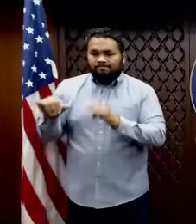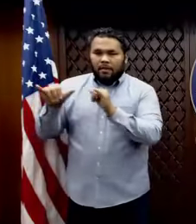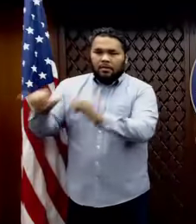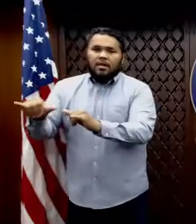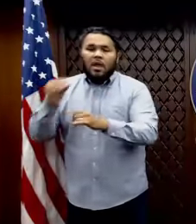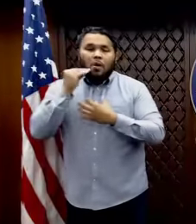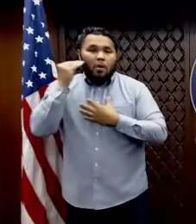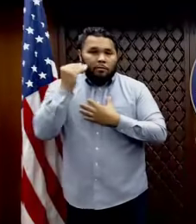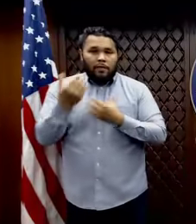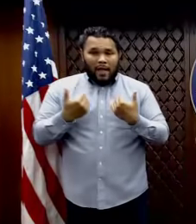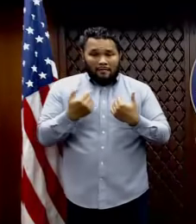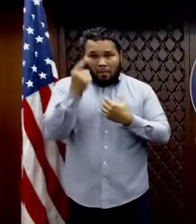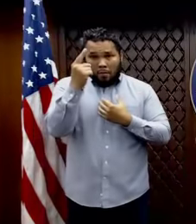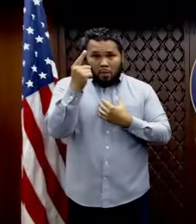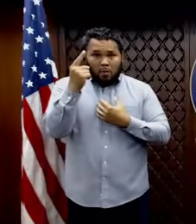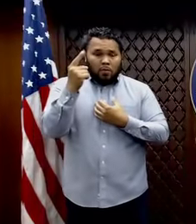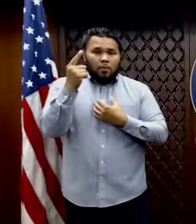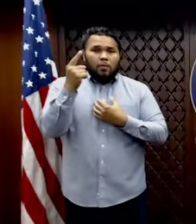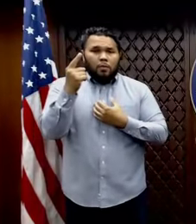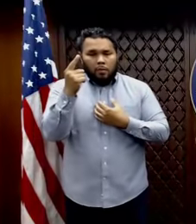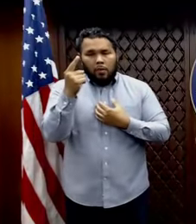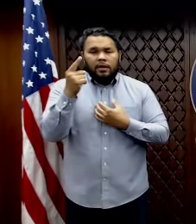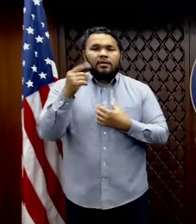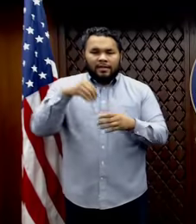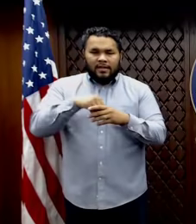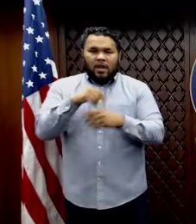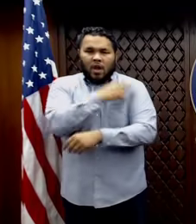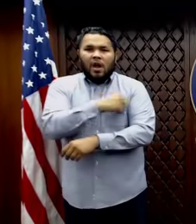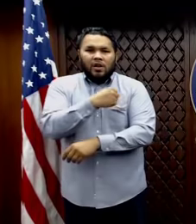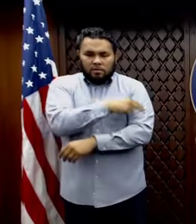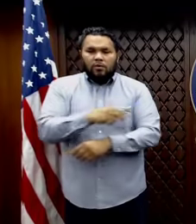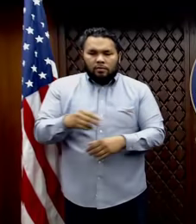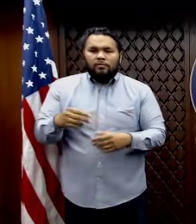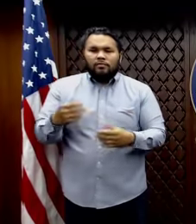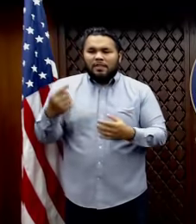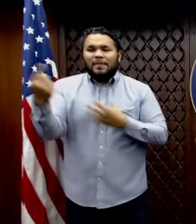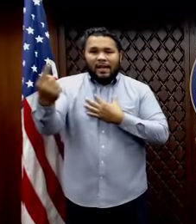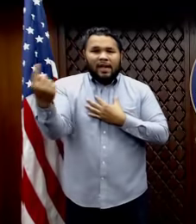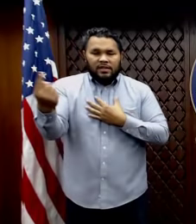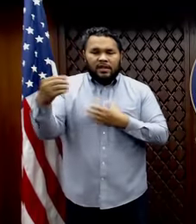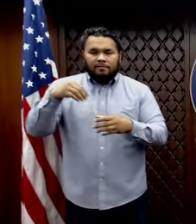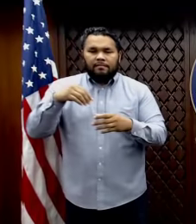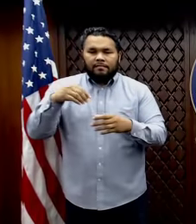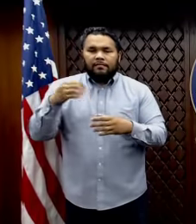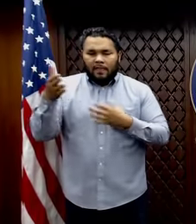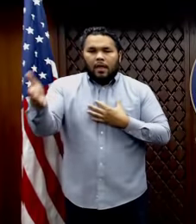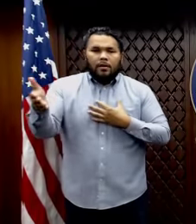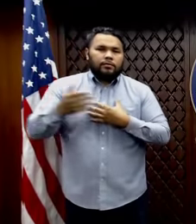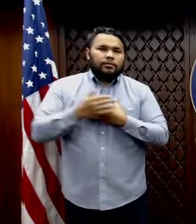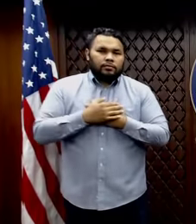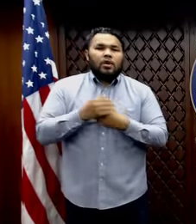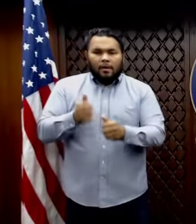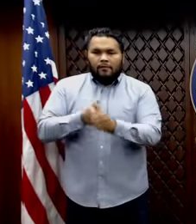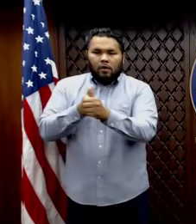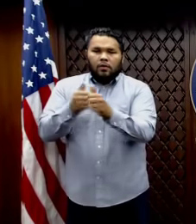one in the hospital on the isolation ulcer. And they are being followed through with the employee health, the